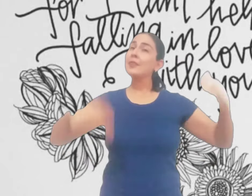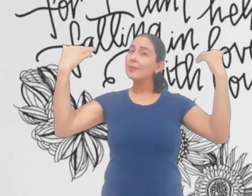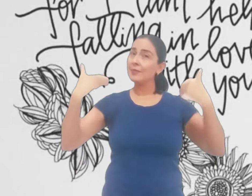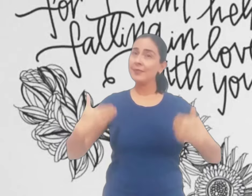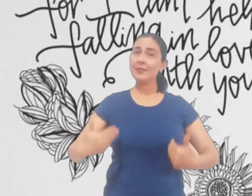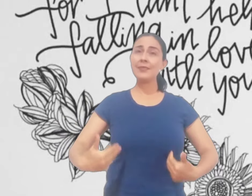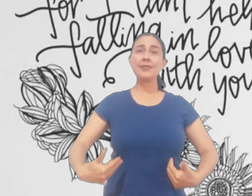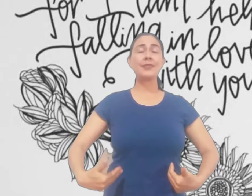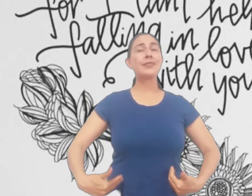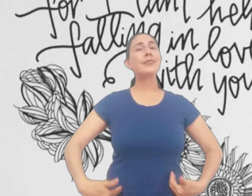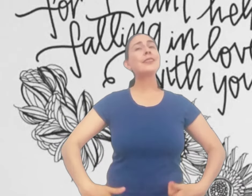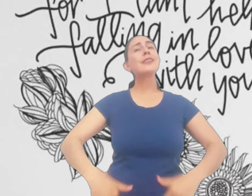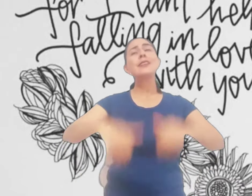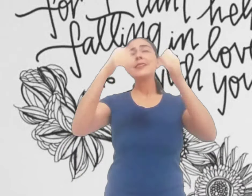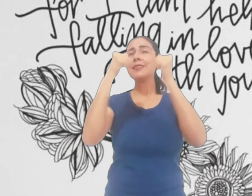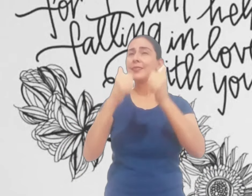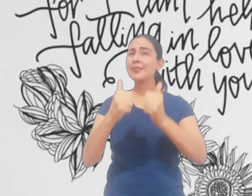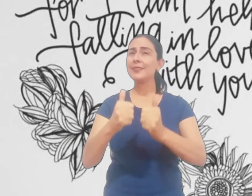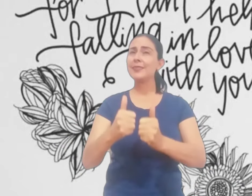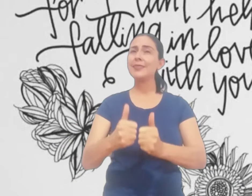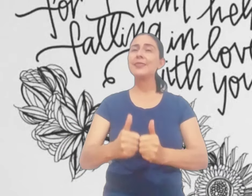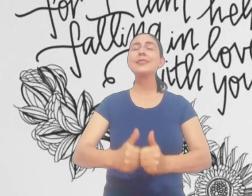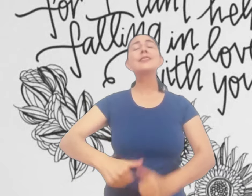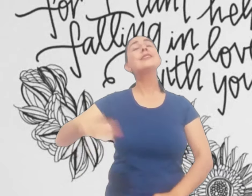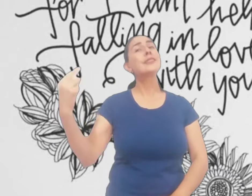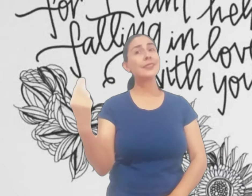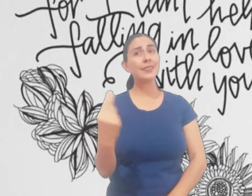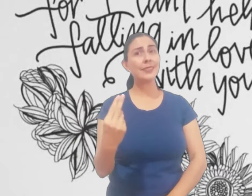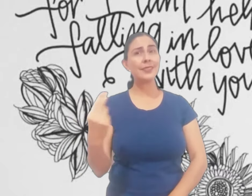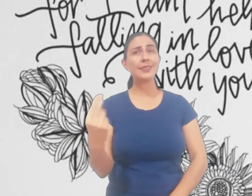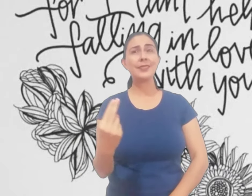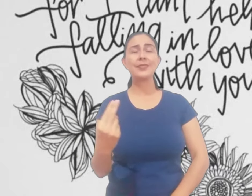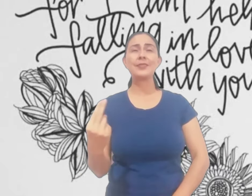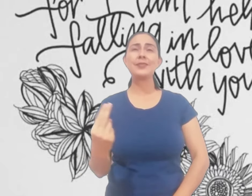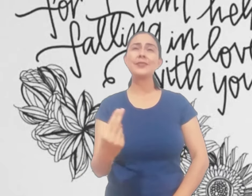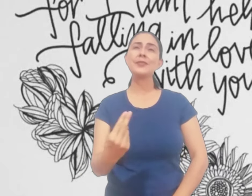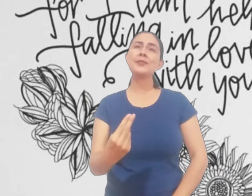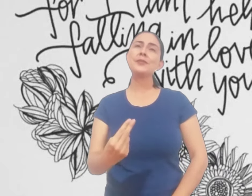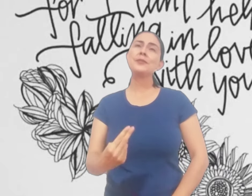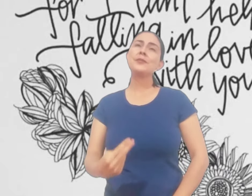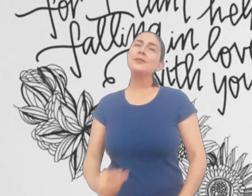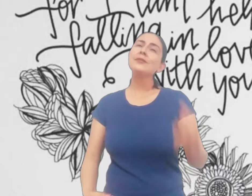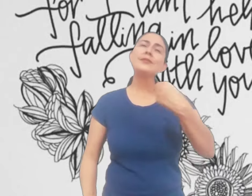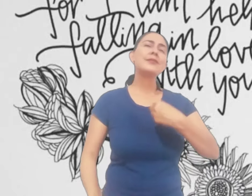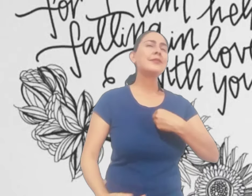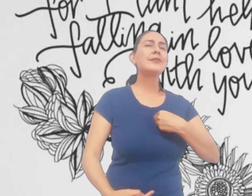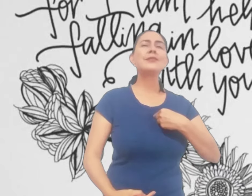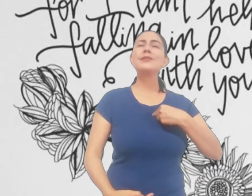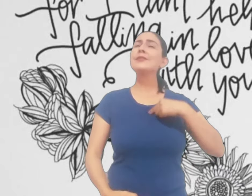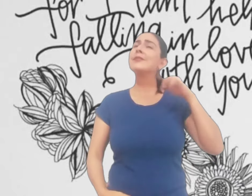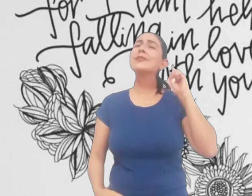Shall I stay? Would it be